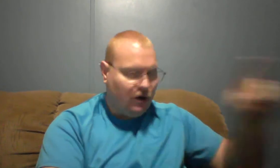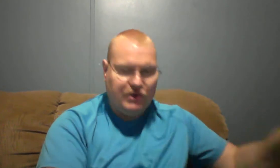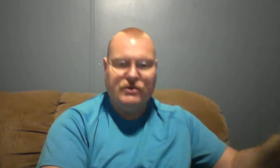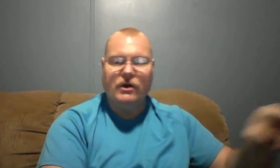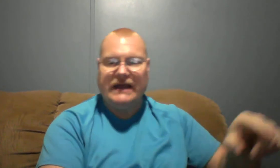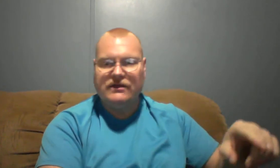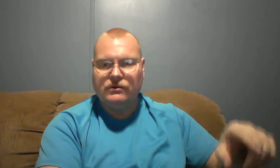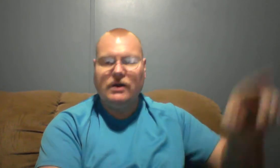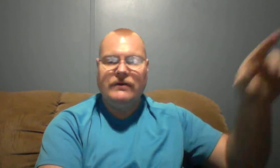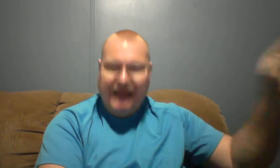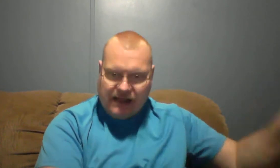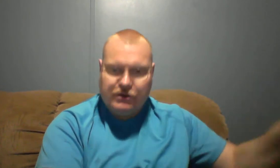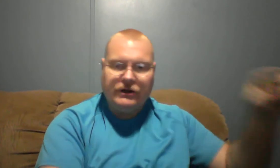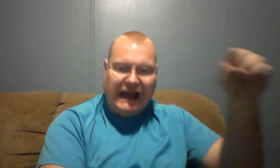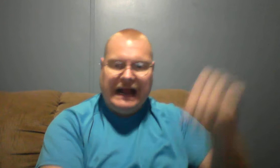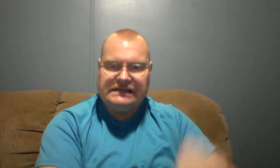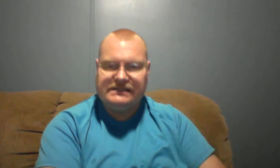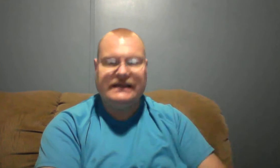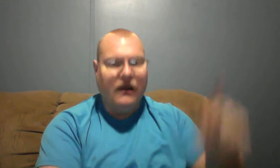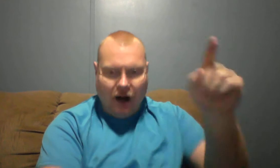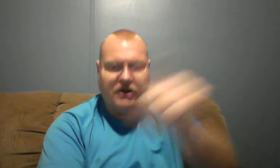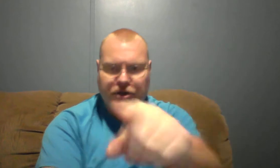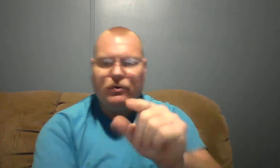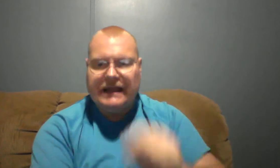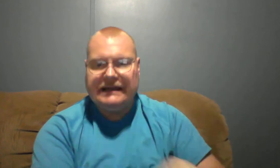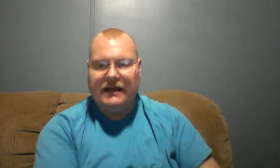you go down the road, and you're in an accident, are you ready to go?